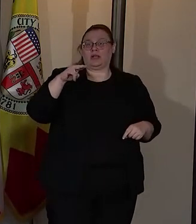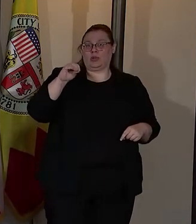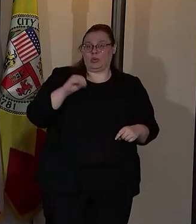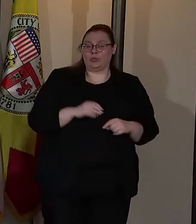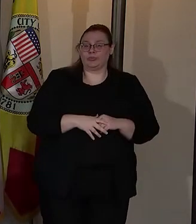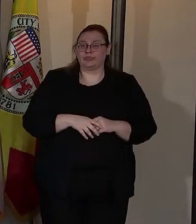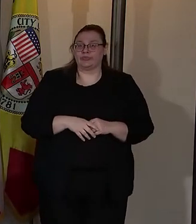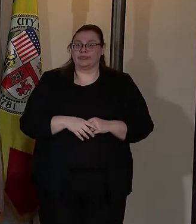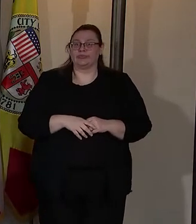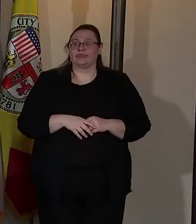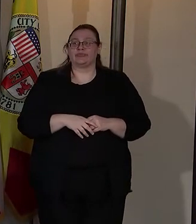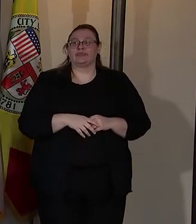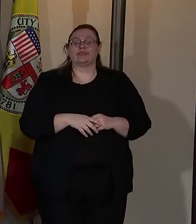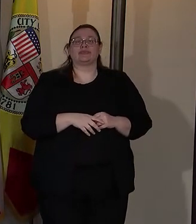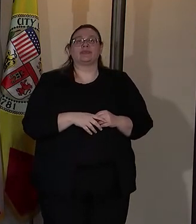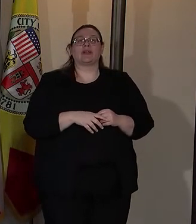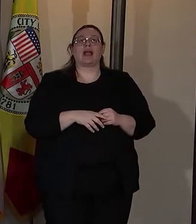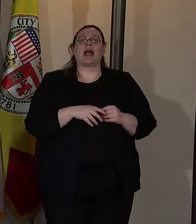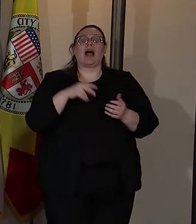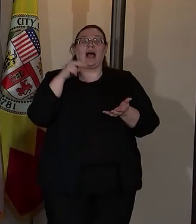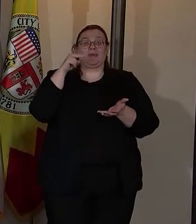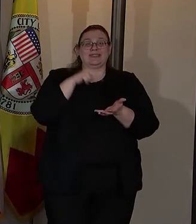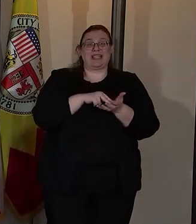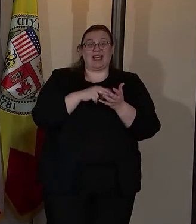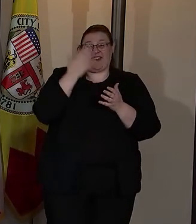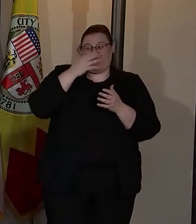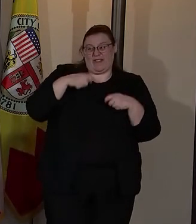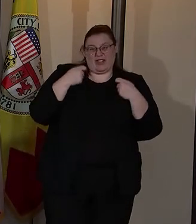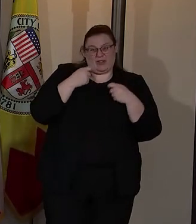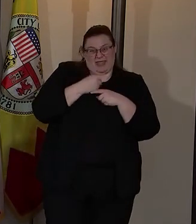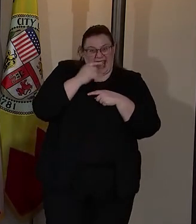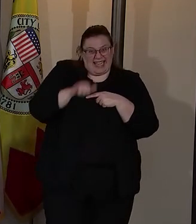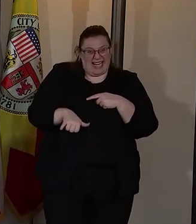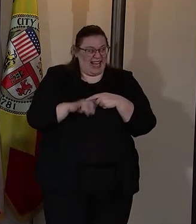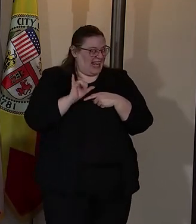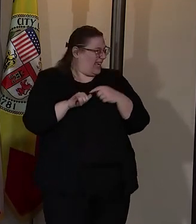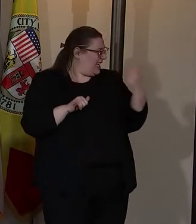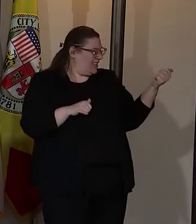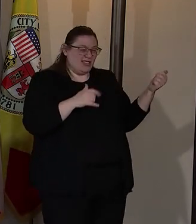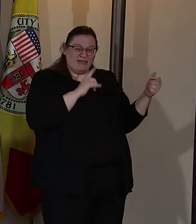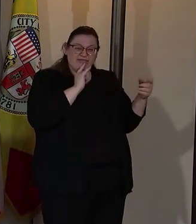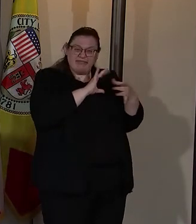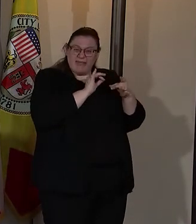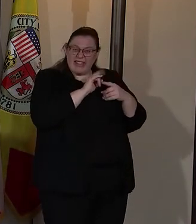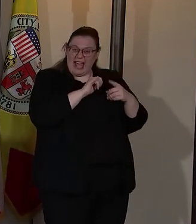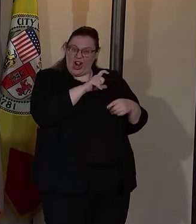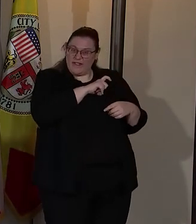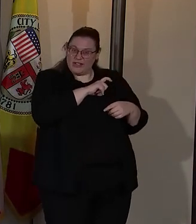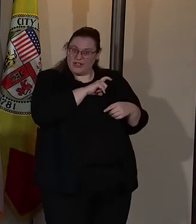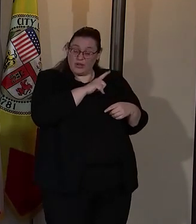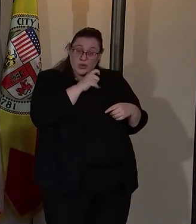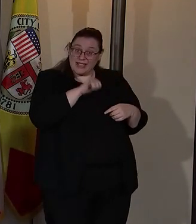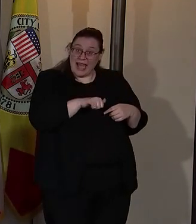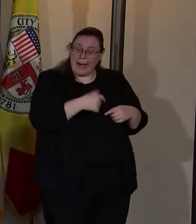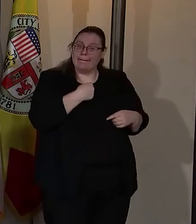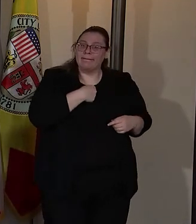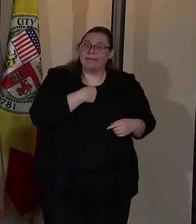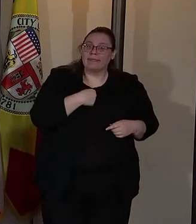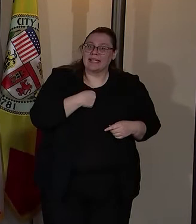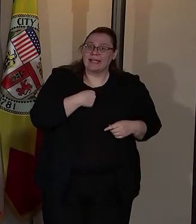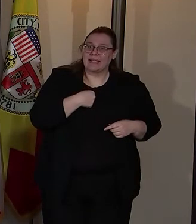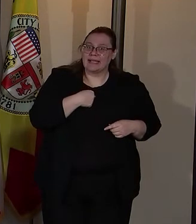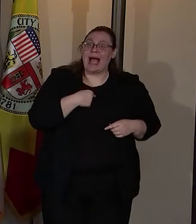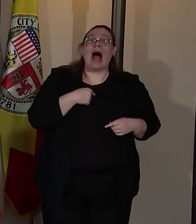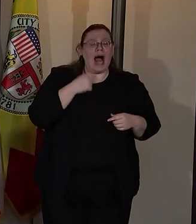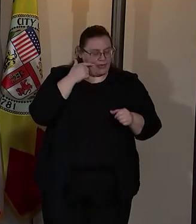I was standing in front of Nickerson Gardens gym that day. That officer in that article was myself. And I did